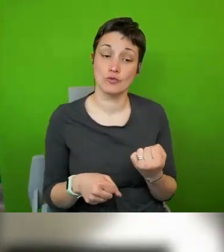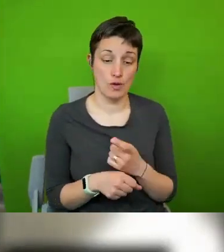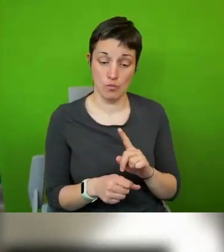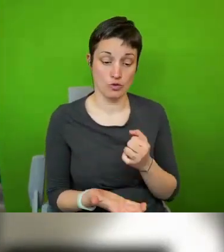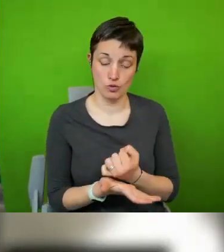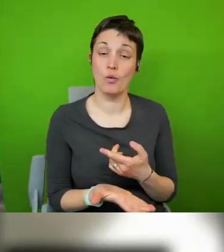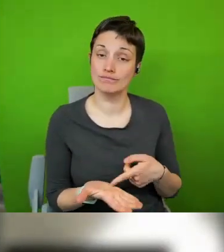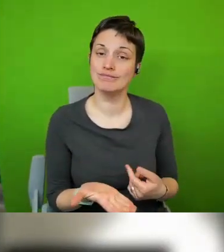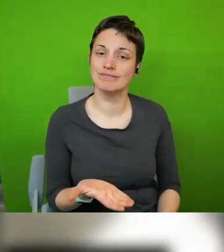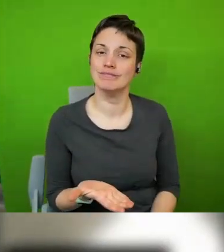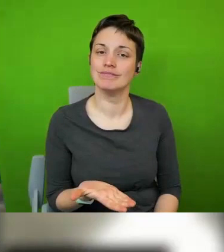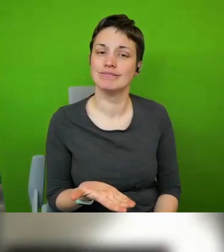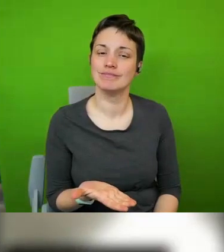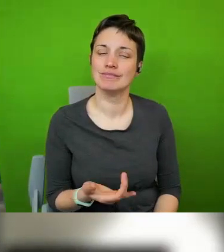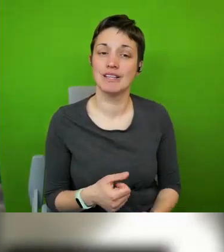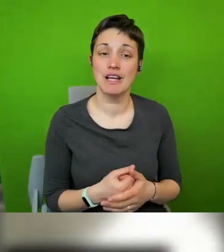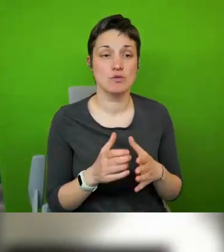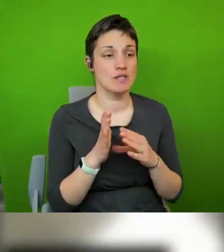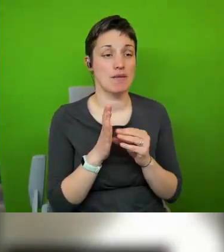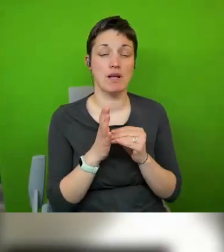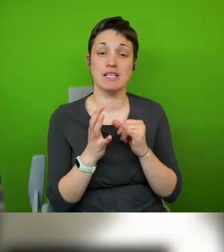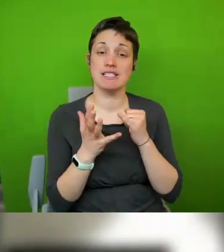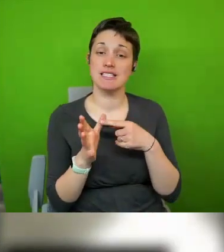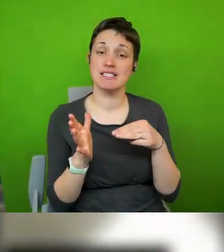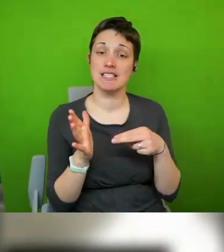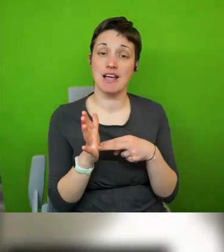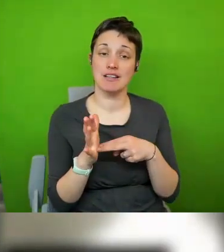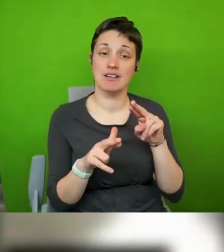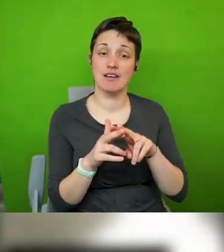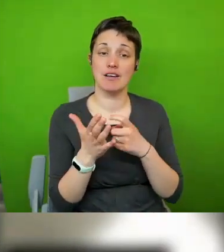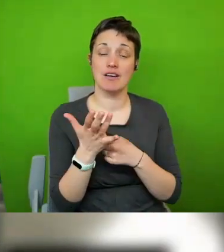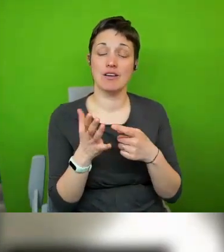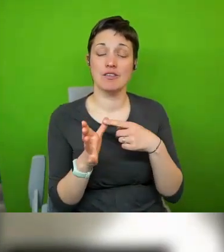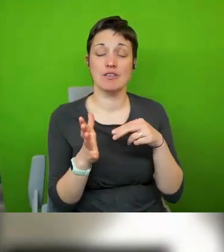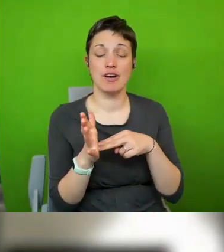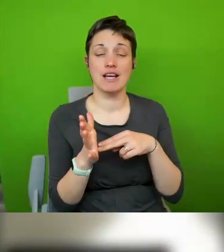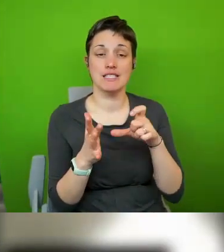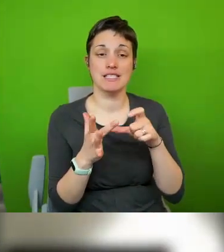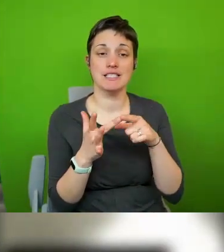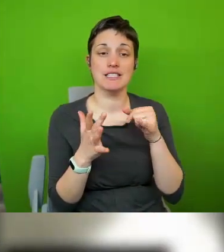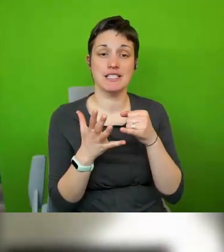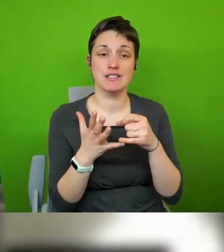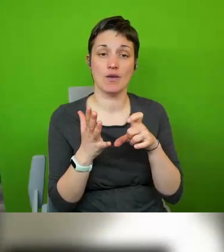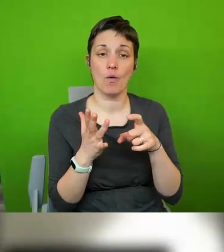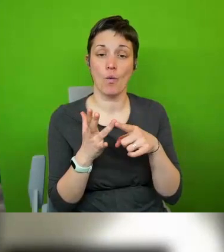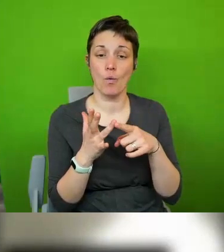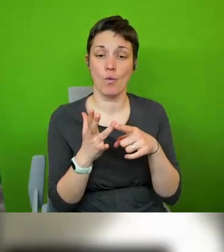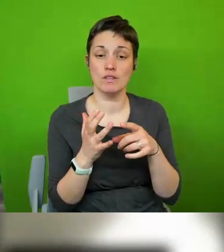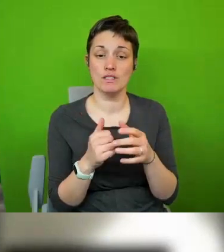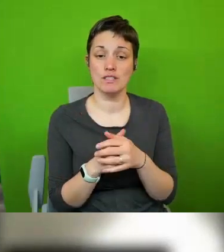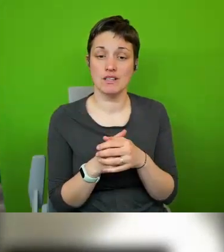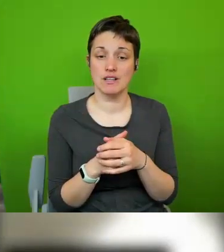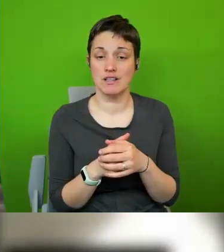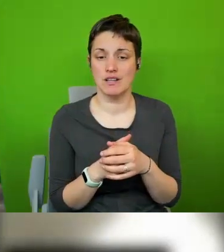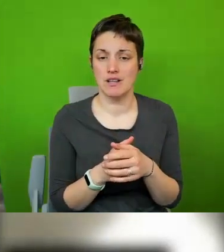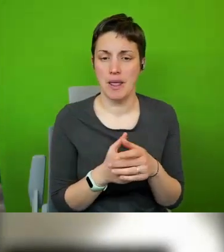san francisco strictly speaking is not really allowed to integrate the cedar convention into